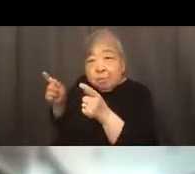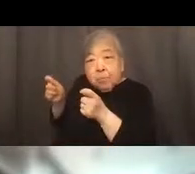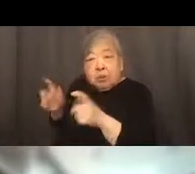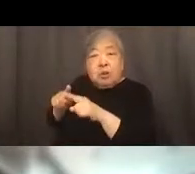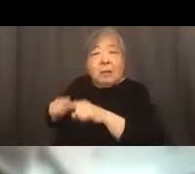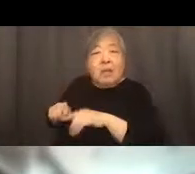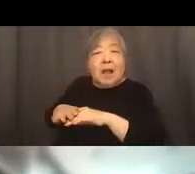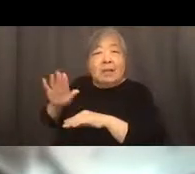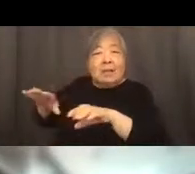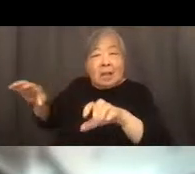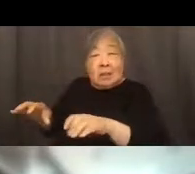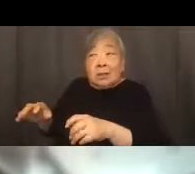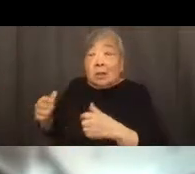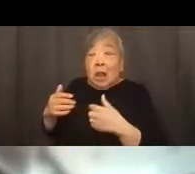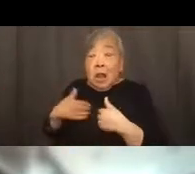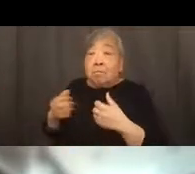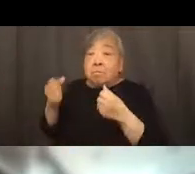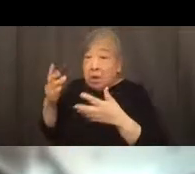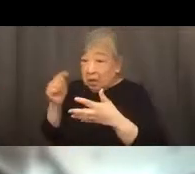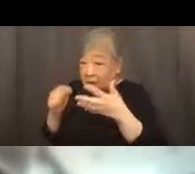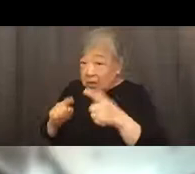remedies that we have at our disposal.